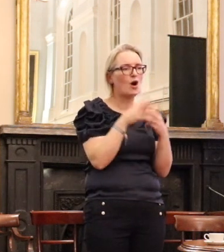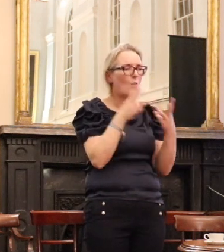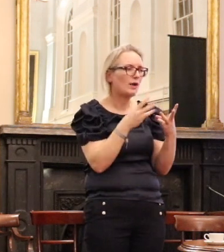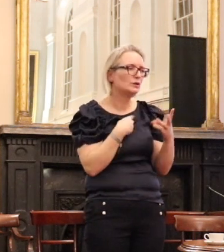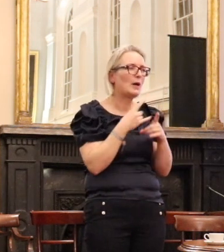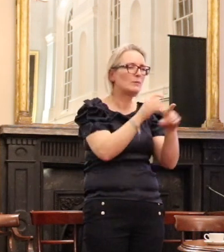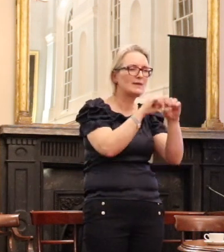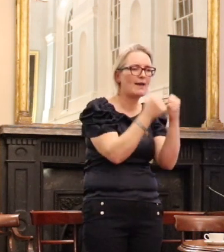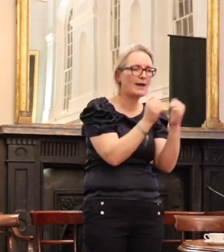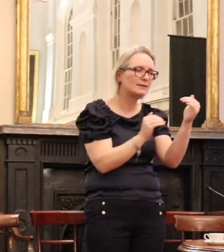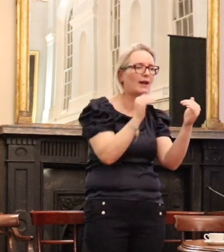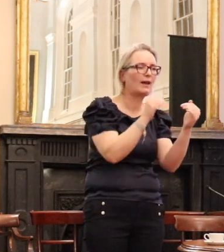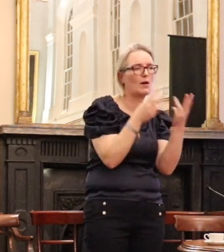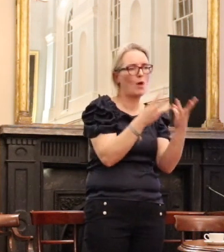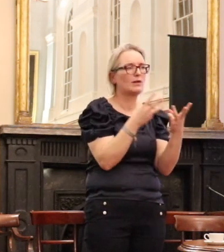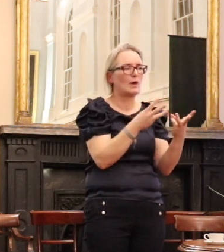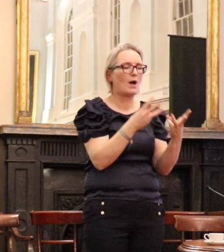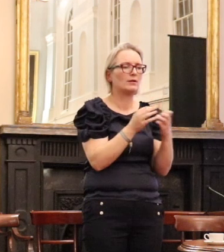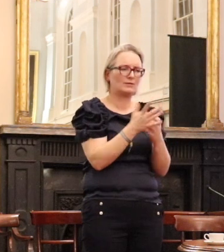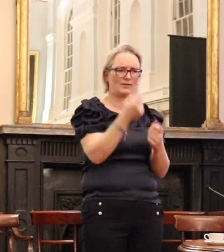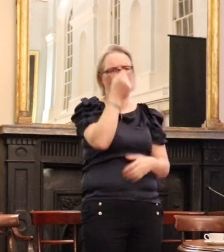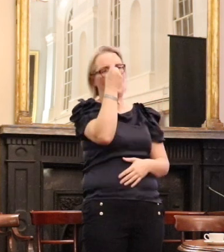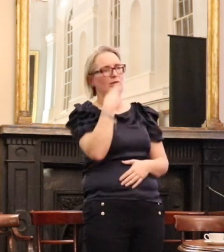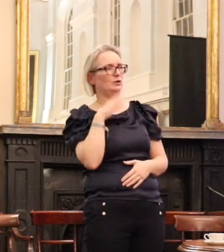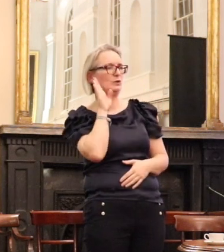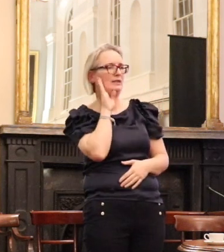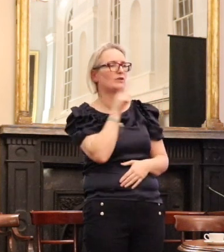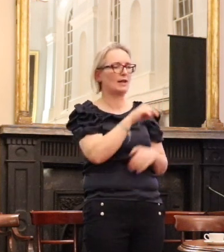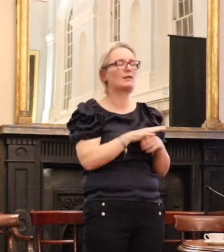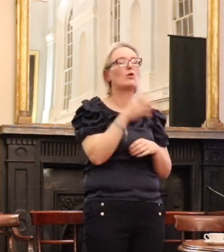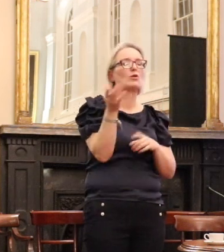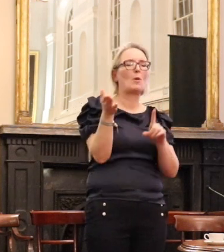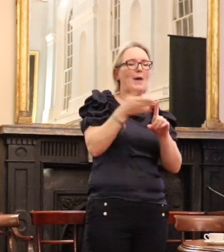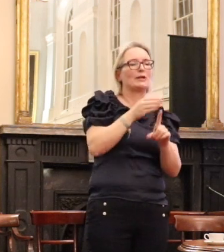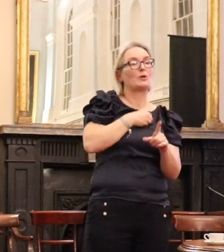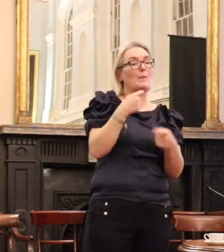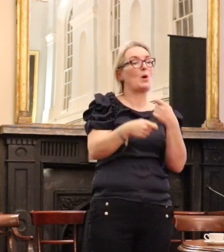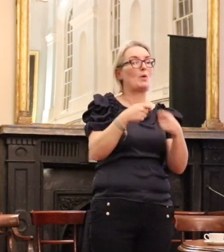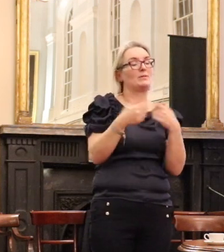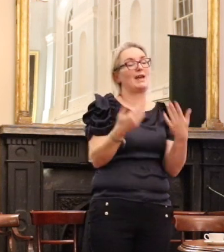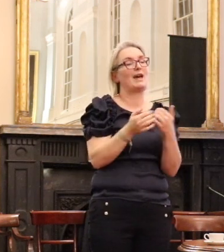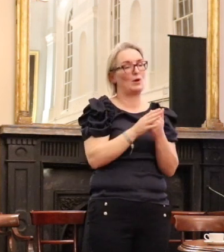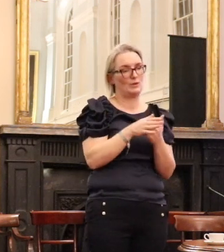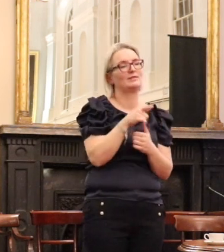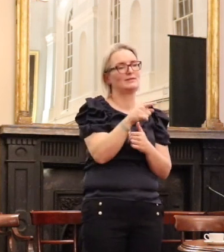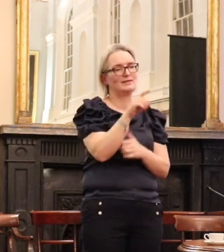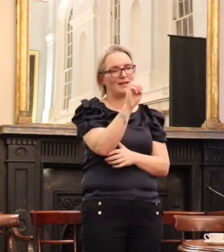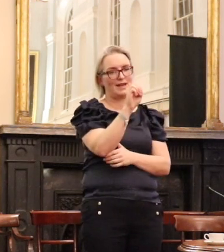be such great hope for the future. Which is why I do go back to Patrick Cabinet in his poem epic,